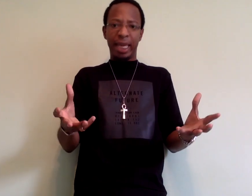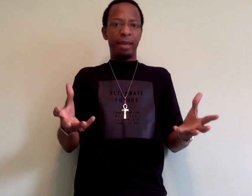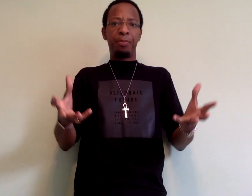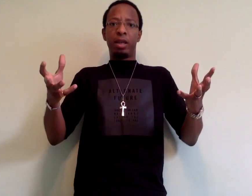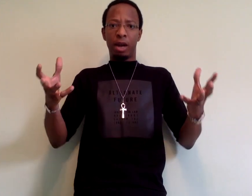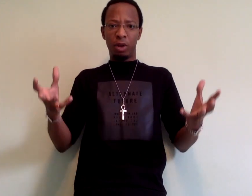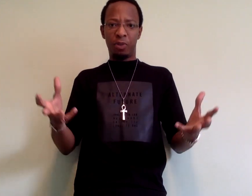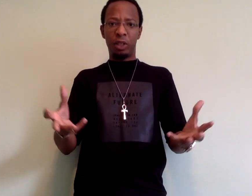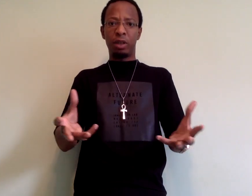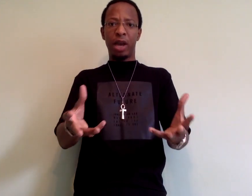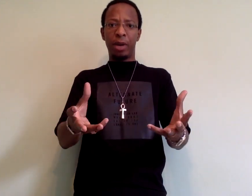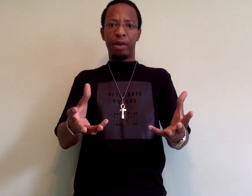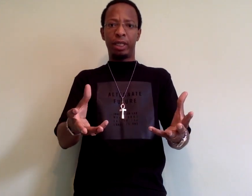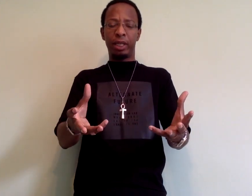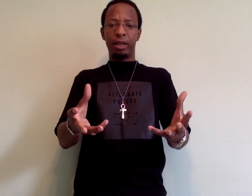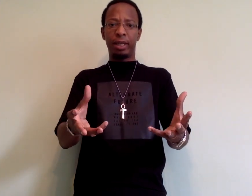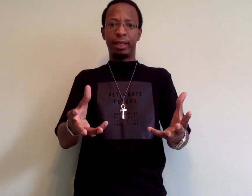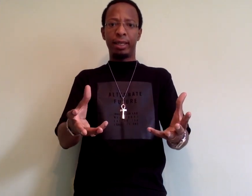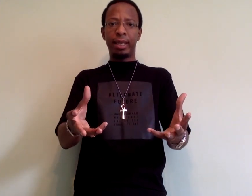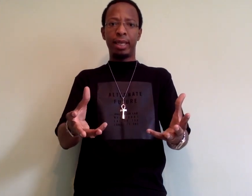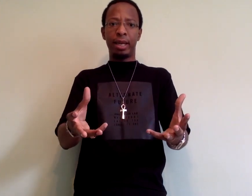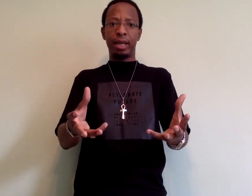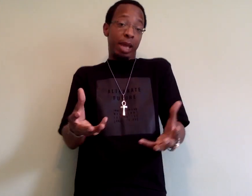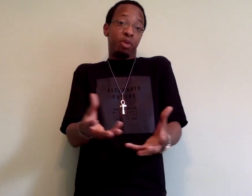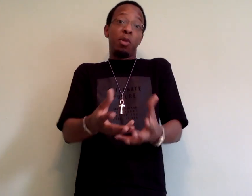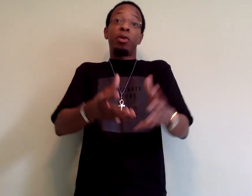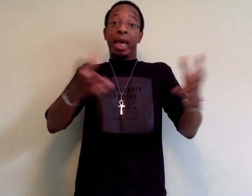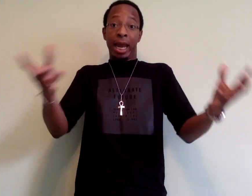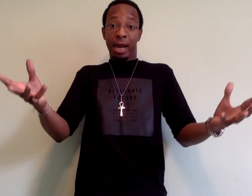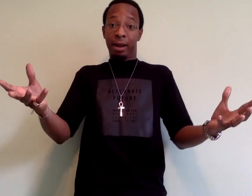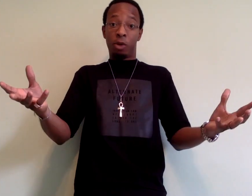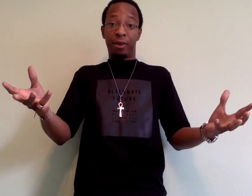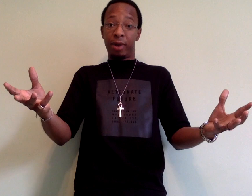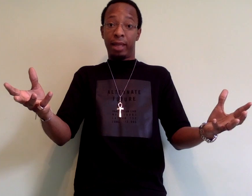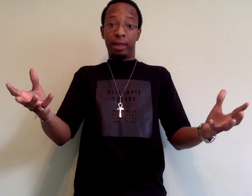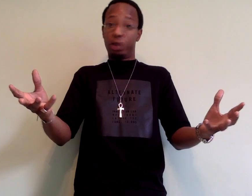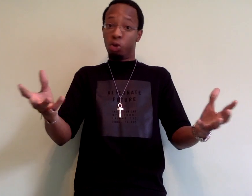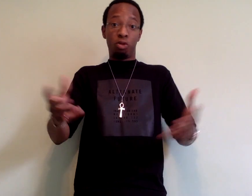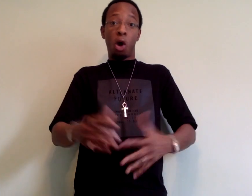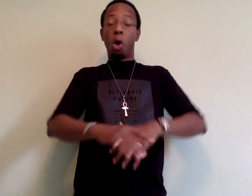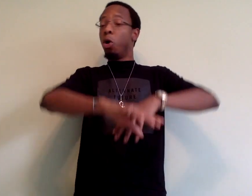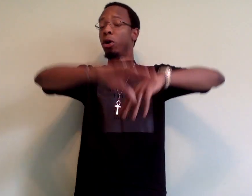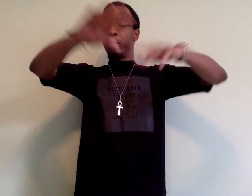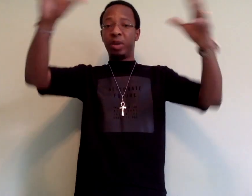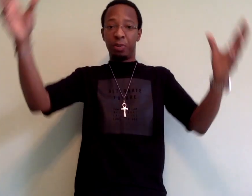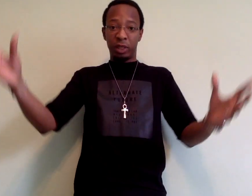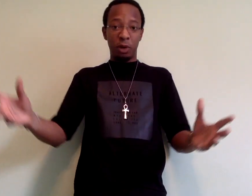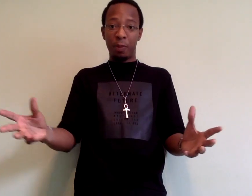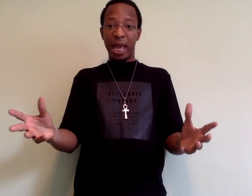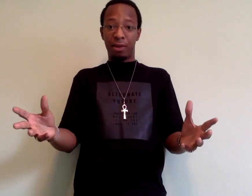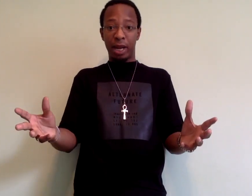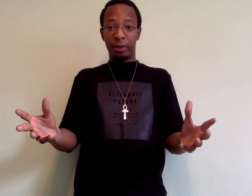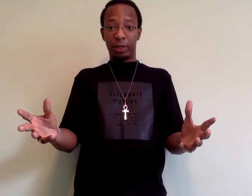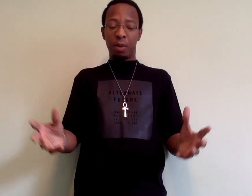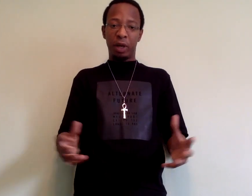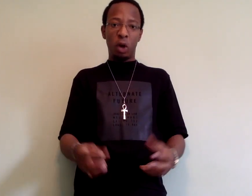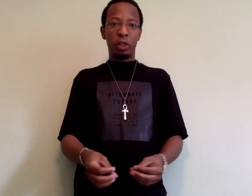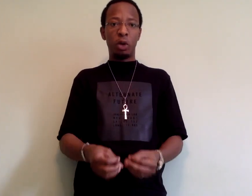can not only preserve our heritage and our distinct identity and promote that identity, quite frankly, to all peoples of all backgrounds, but also